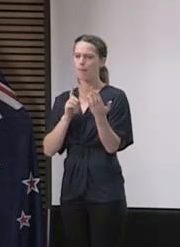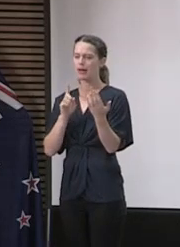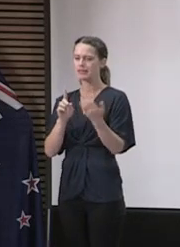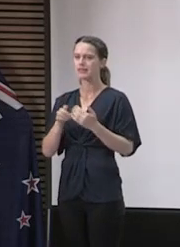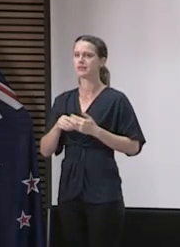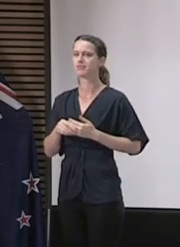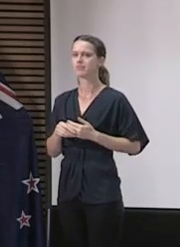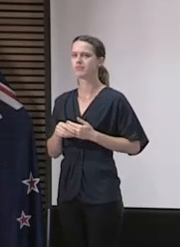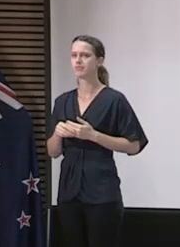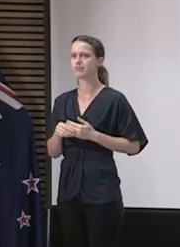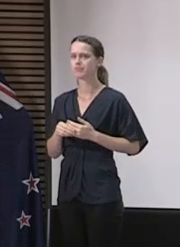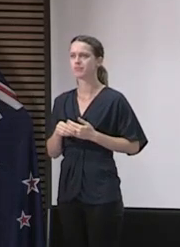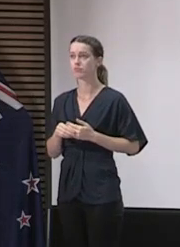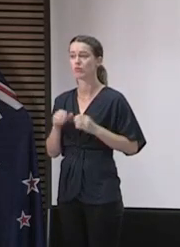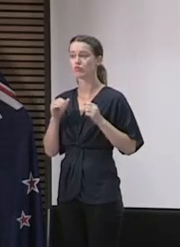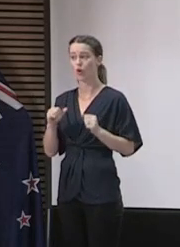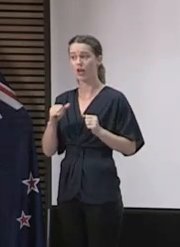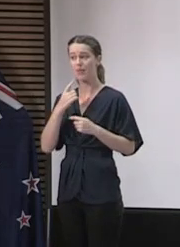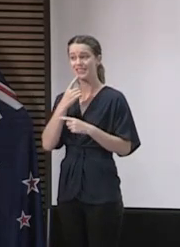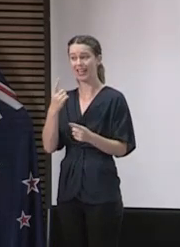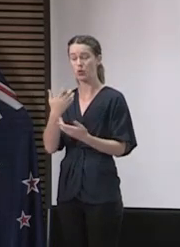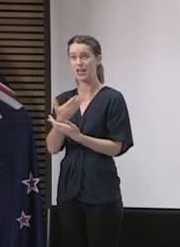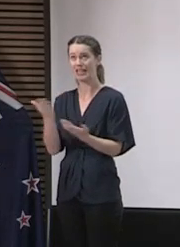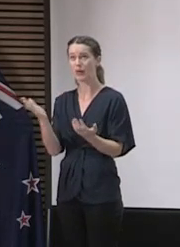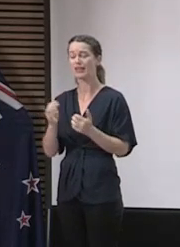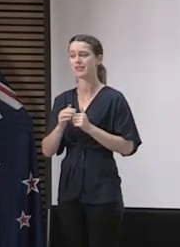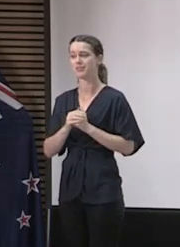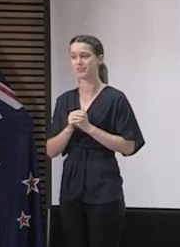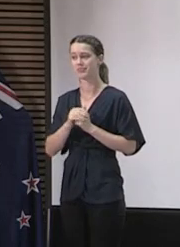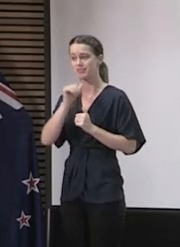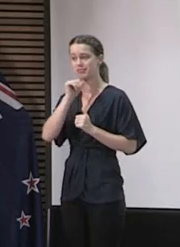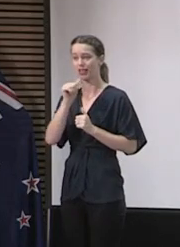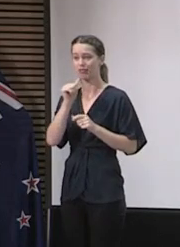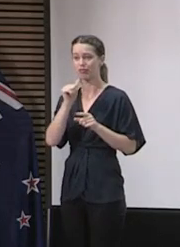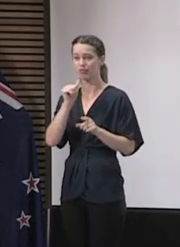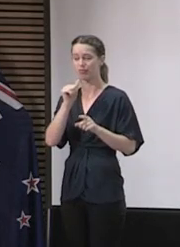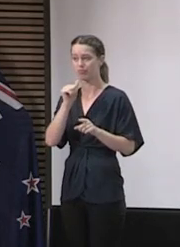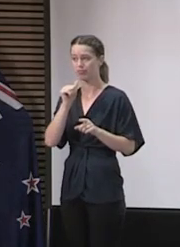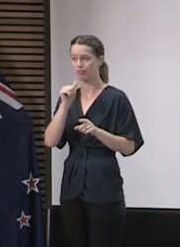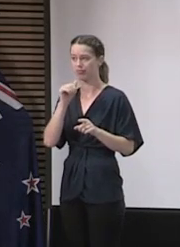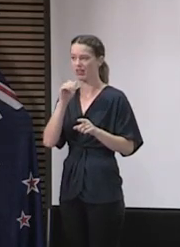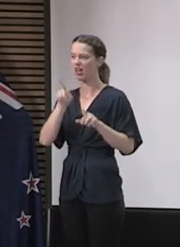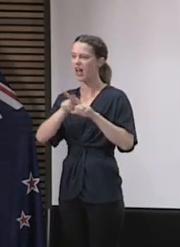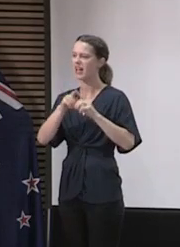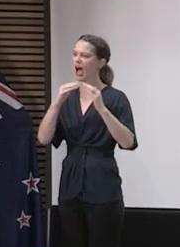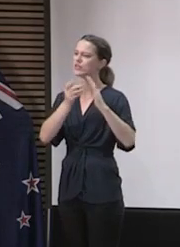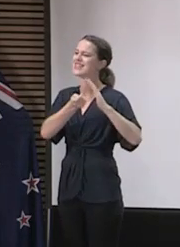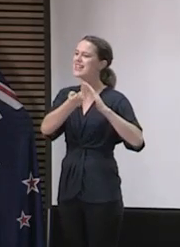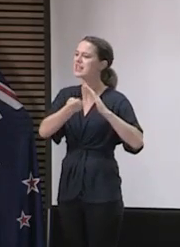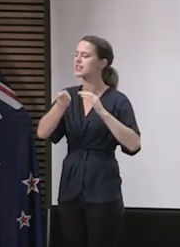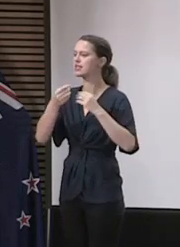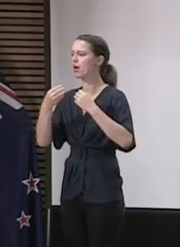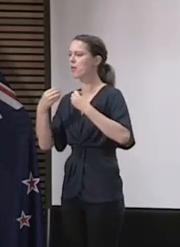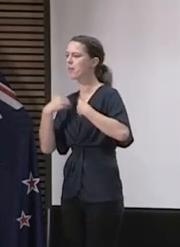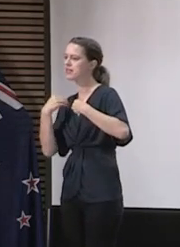of the things that we, the message we have strongly been sharing to anyone who's in a position where they've got tenants, be they commercial